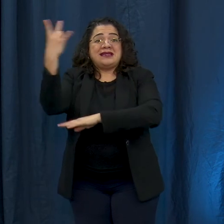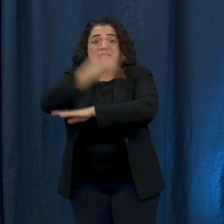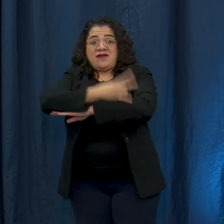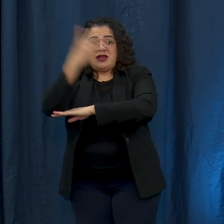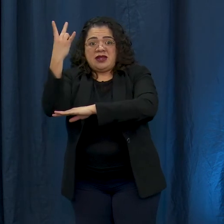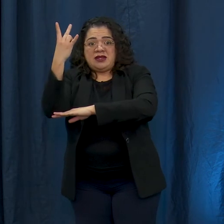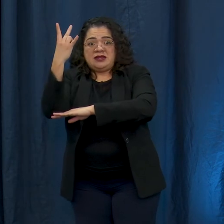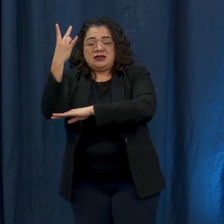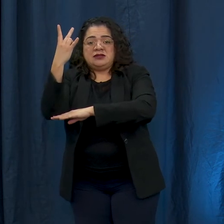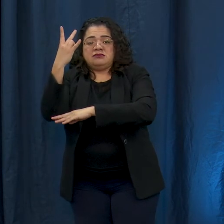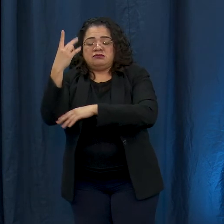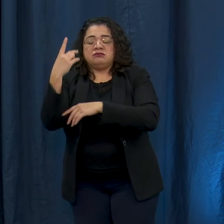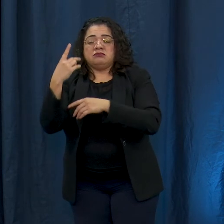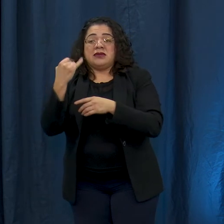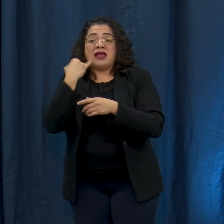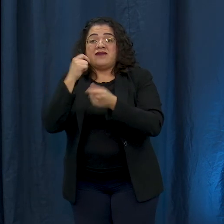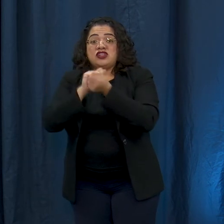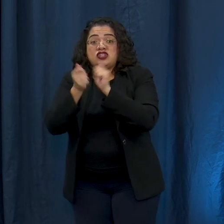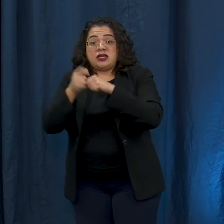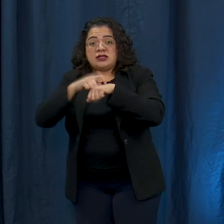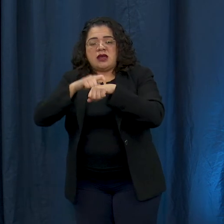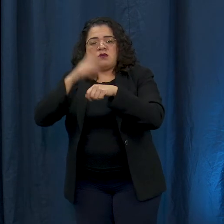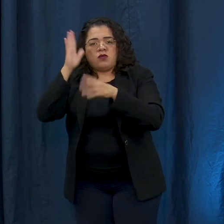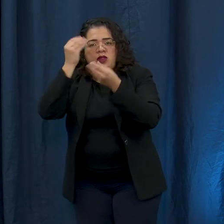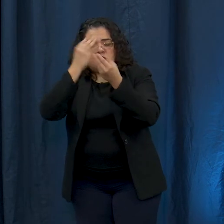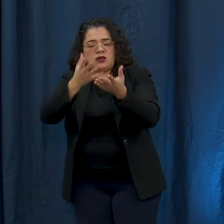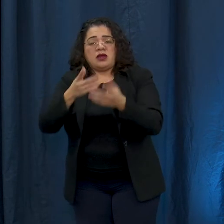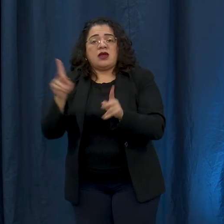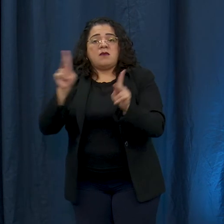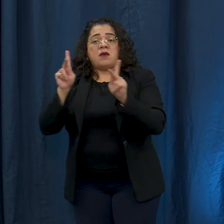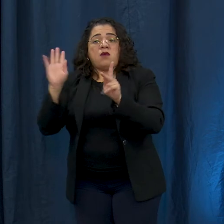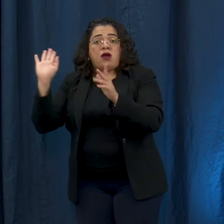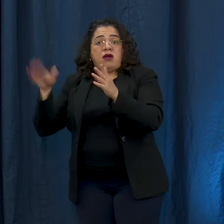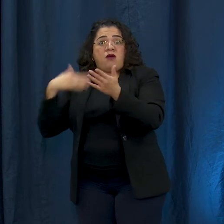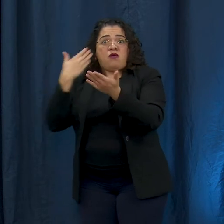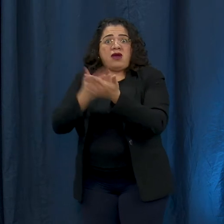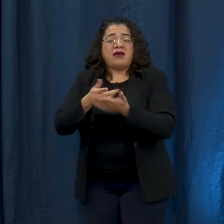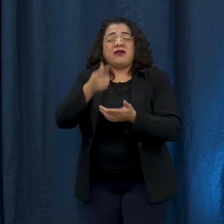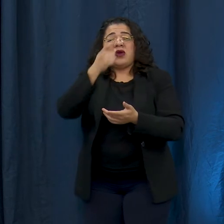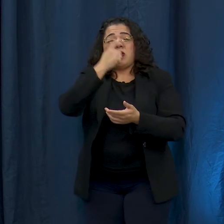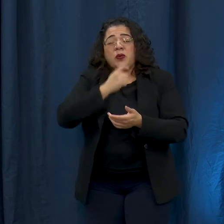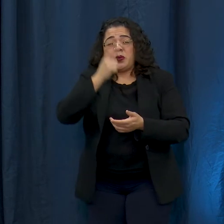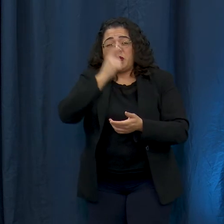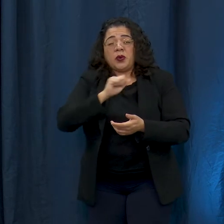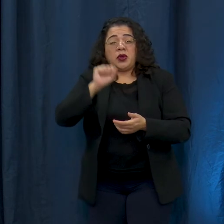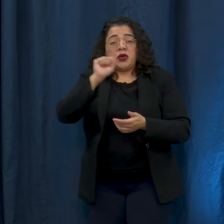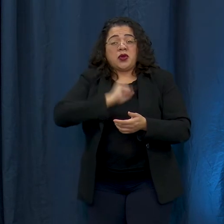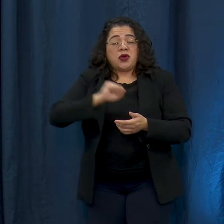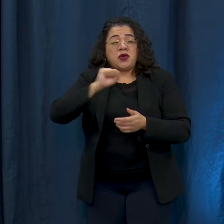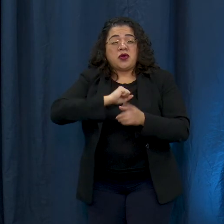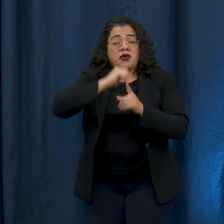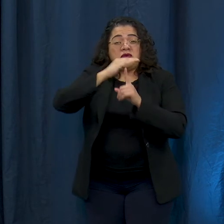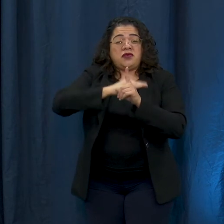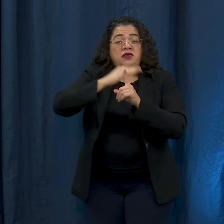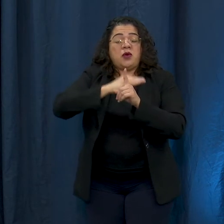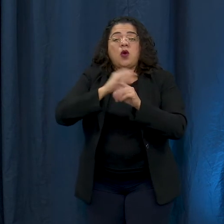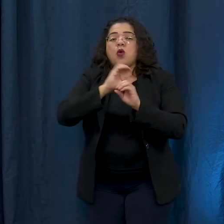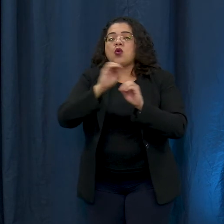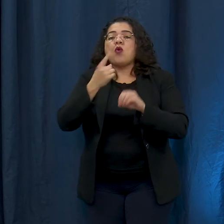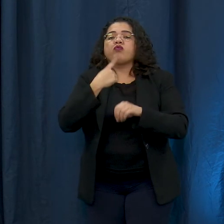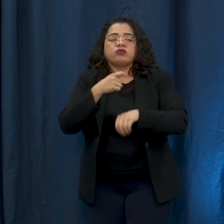Mayor Garcia mentioned. People who arrive at the clinic and have flu-like symptoms such as cough, fever without rash,